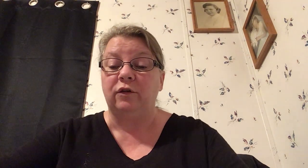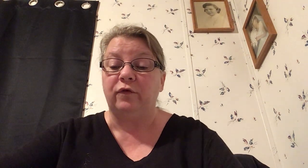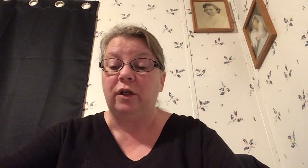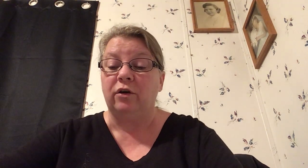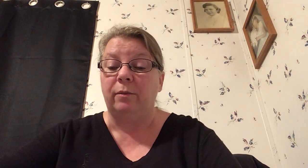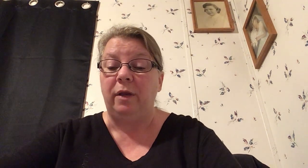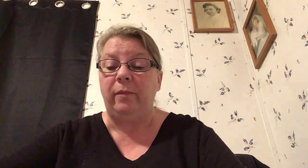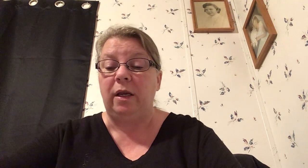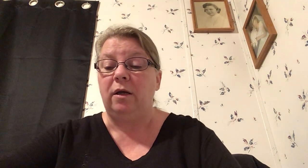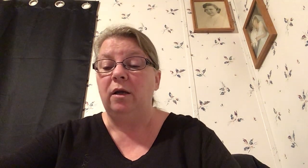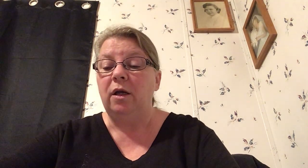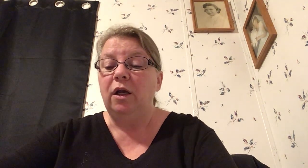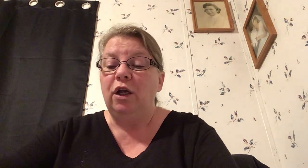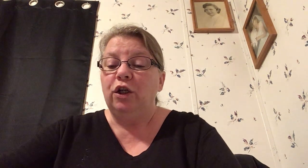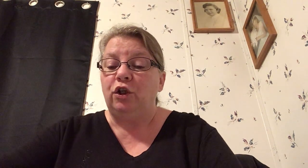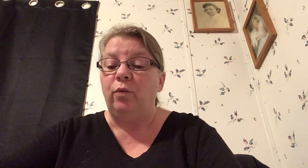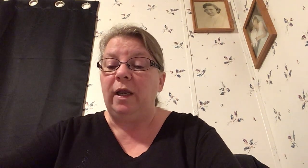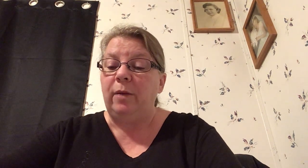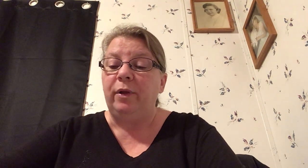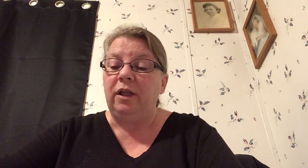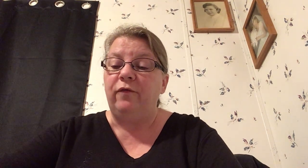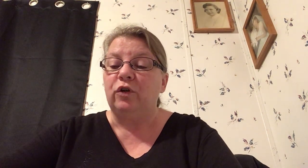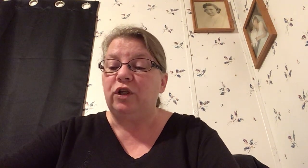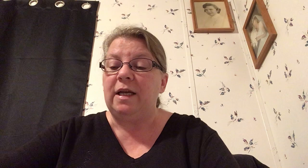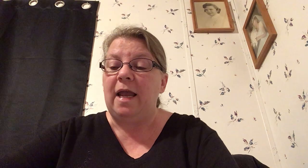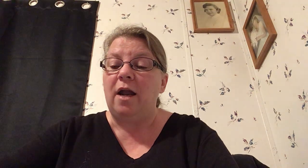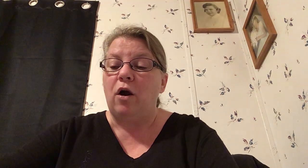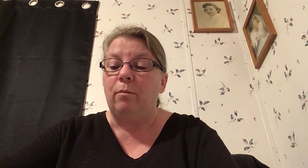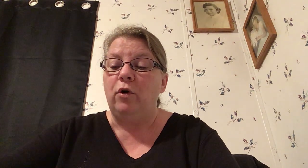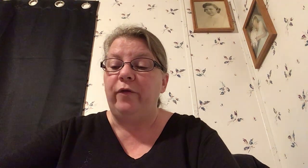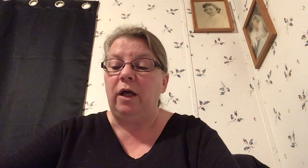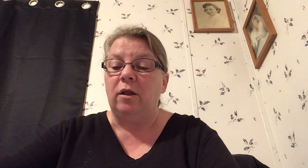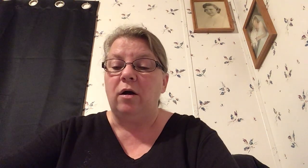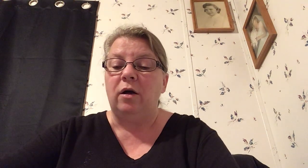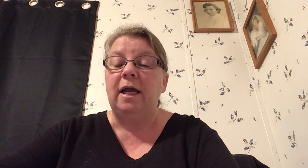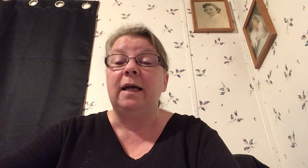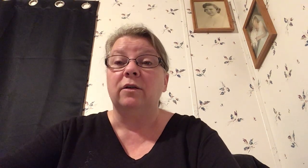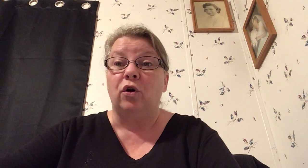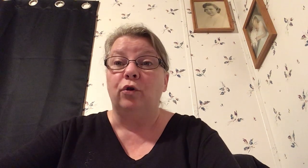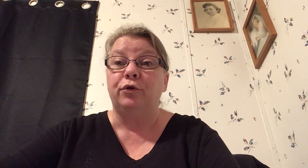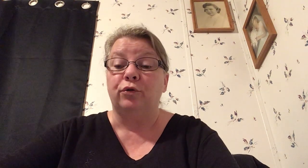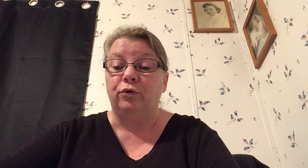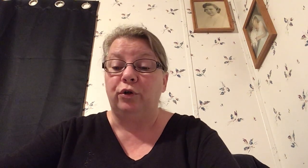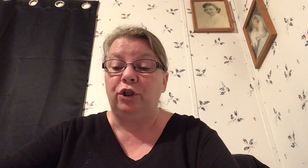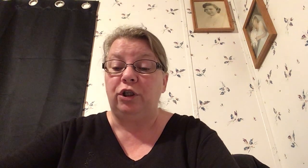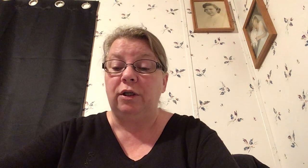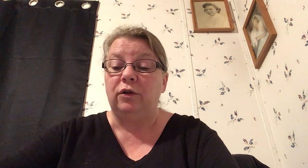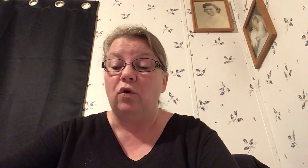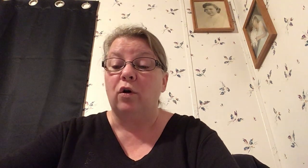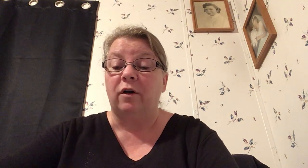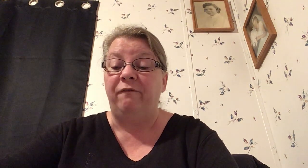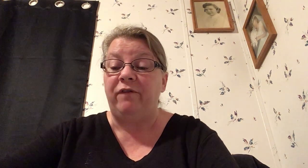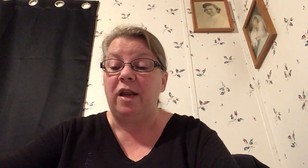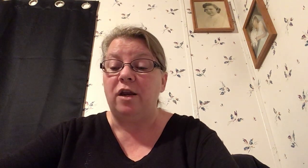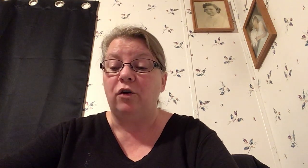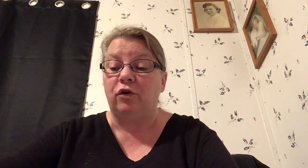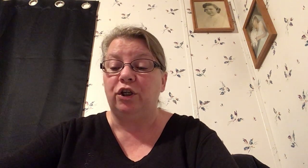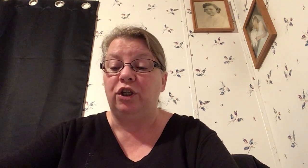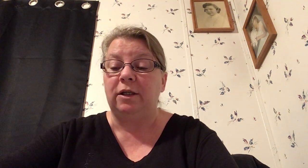for their commitment too many believers today are moving along as cultural Christians or convenient Christians